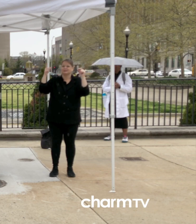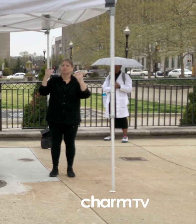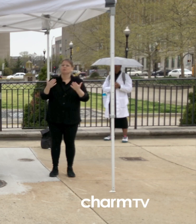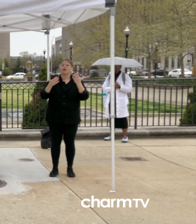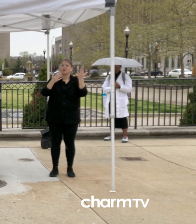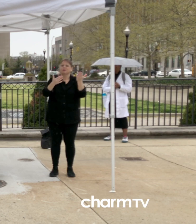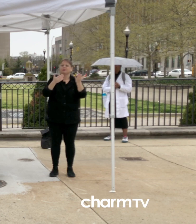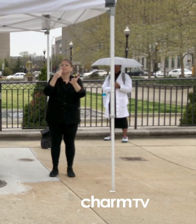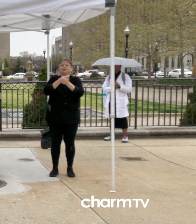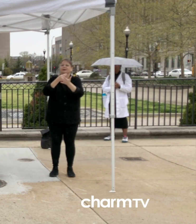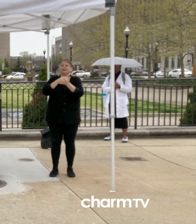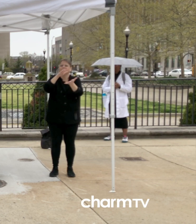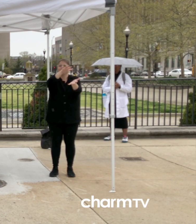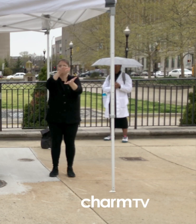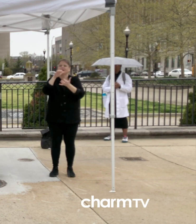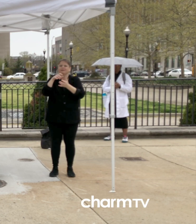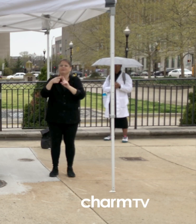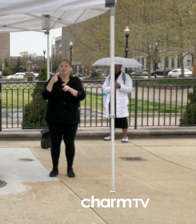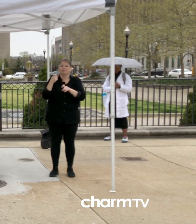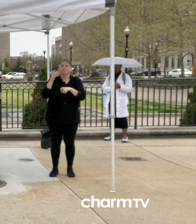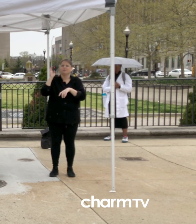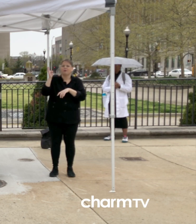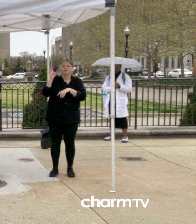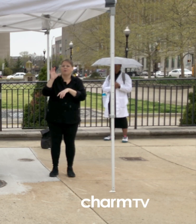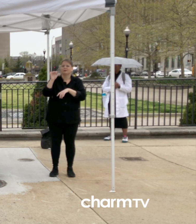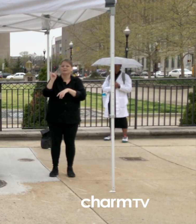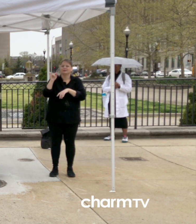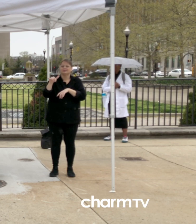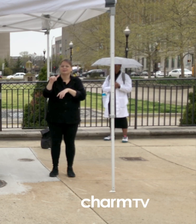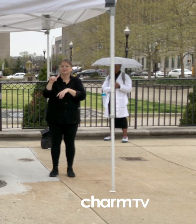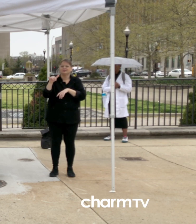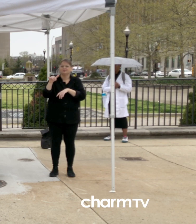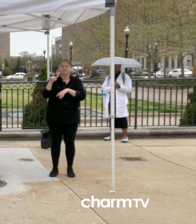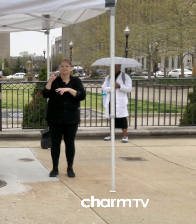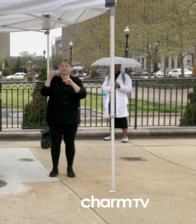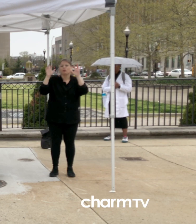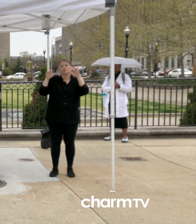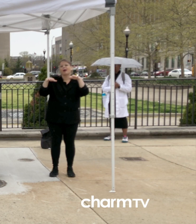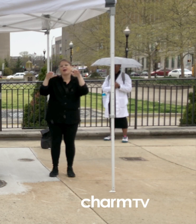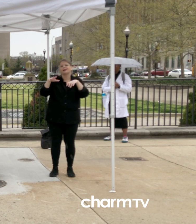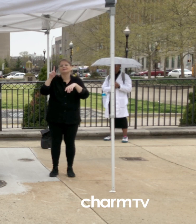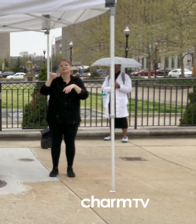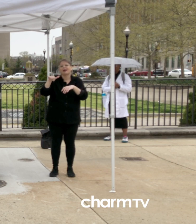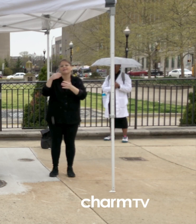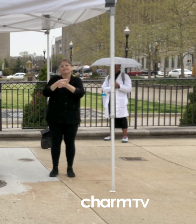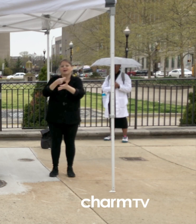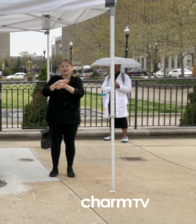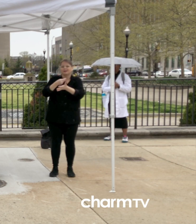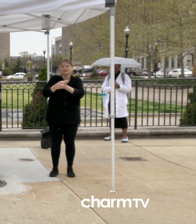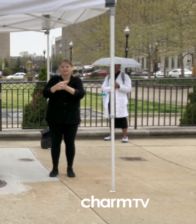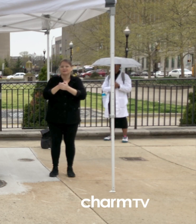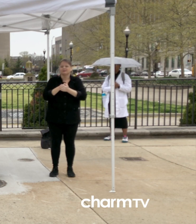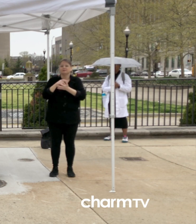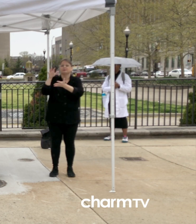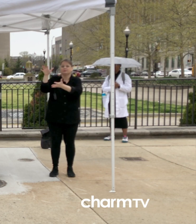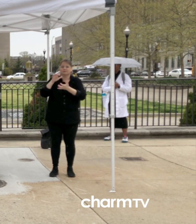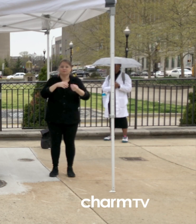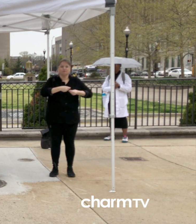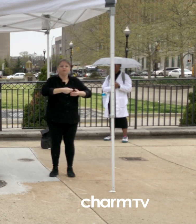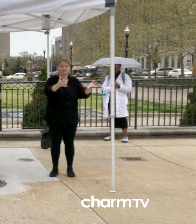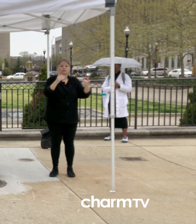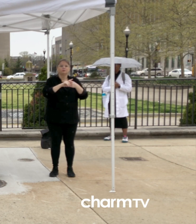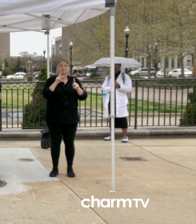that lay off businesses and are having a lot of trouble with you. Would you support that initiative?